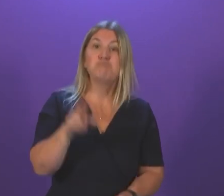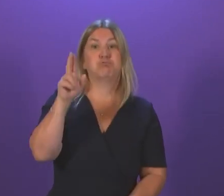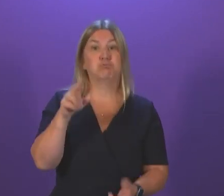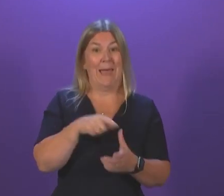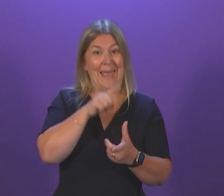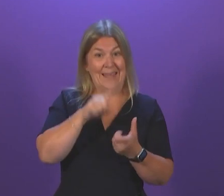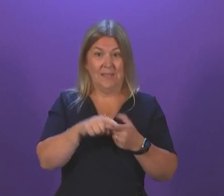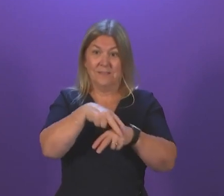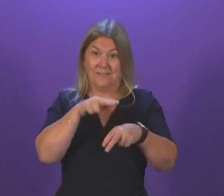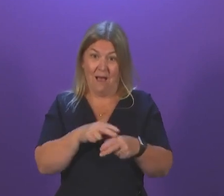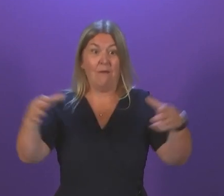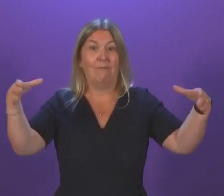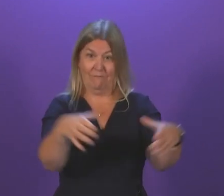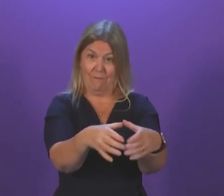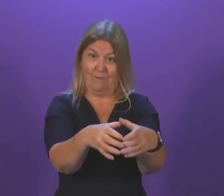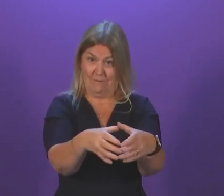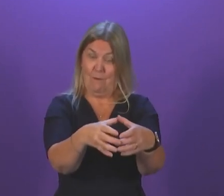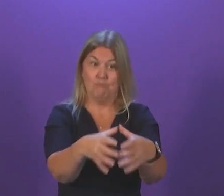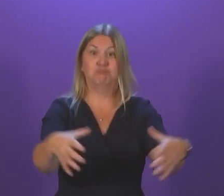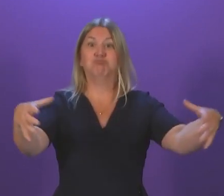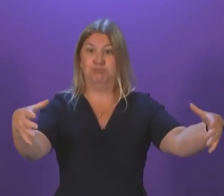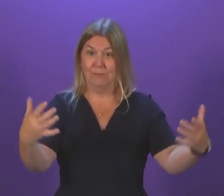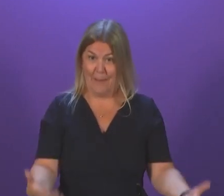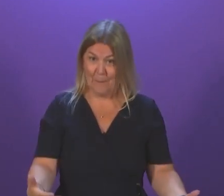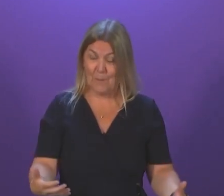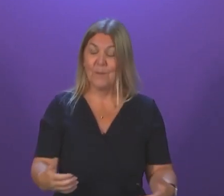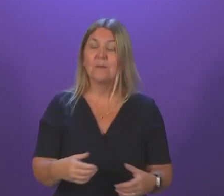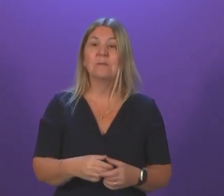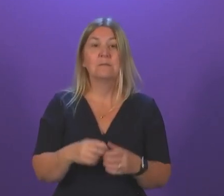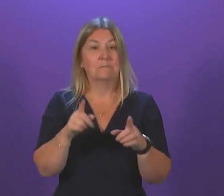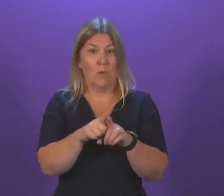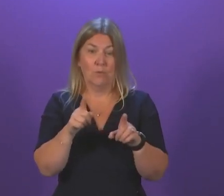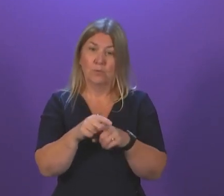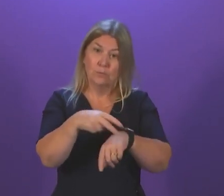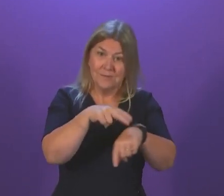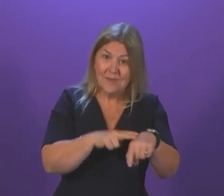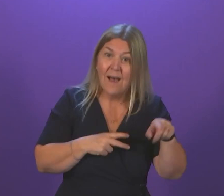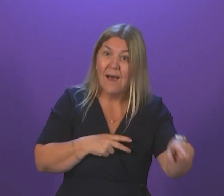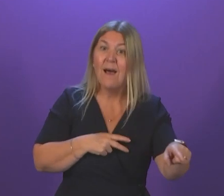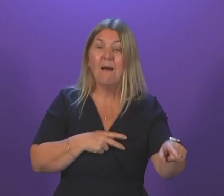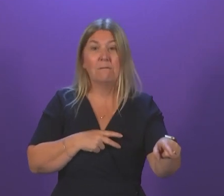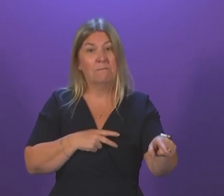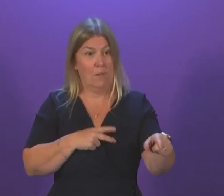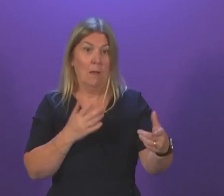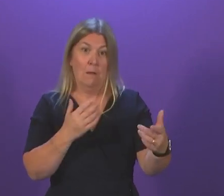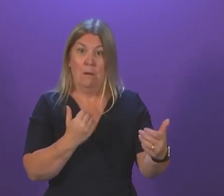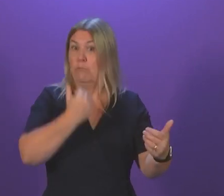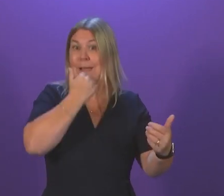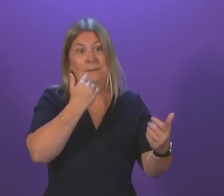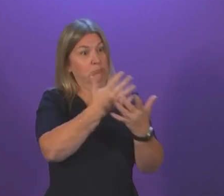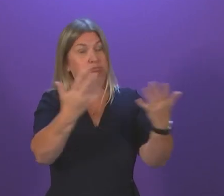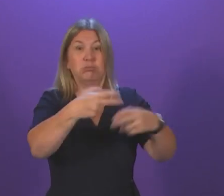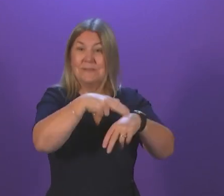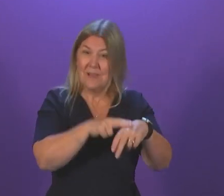consultants. We also see staffing across the NHS generally at record levels and we see the budget